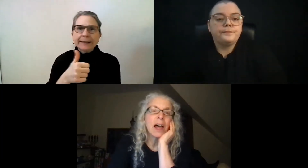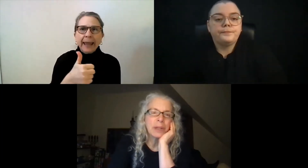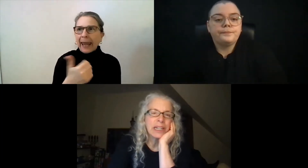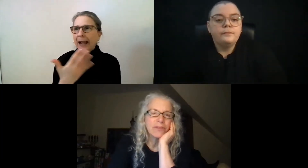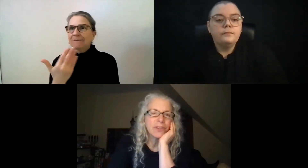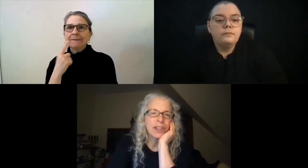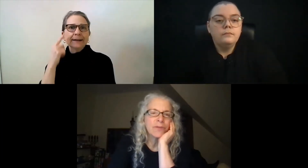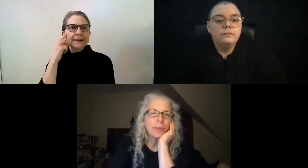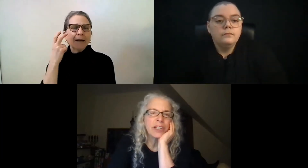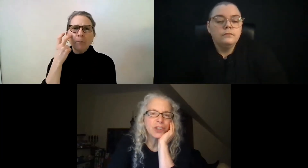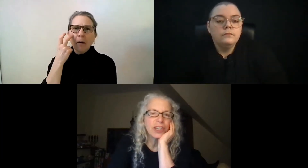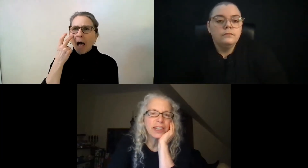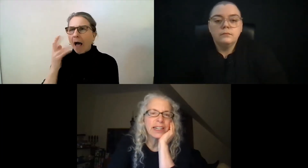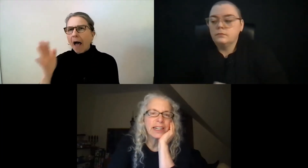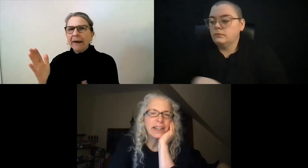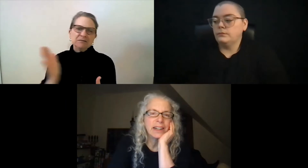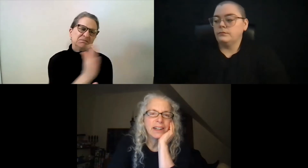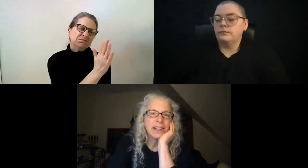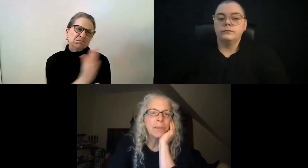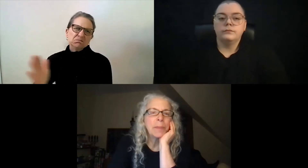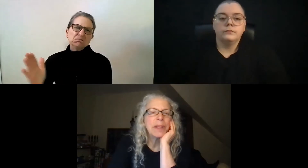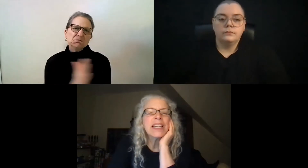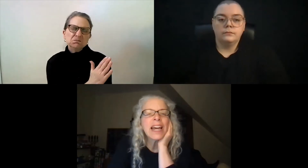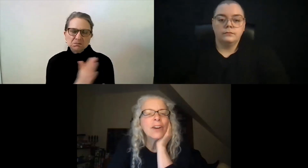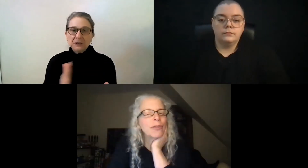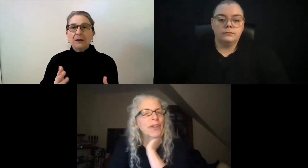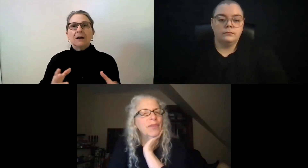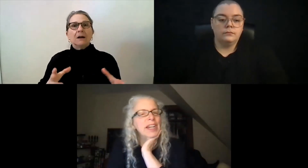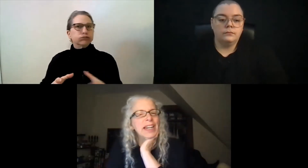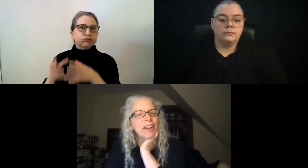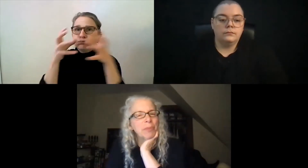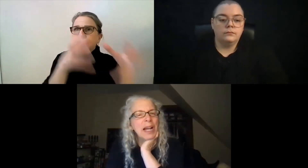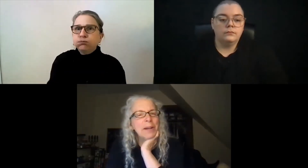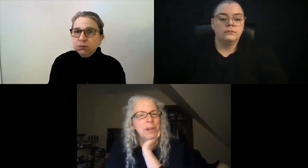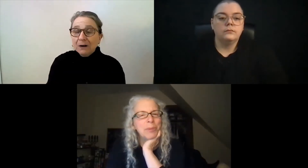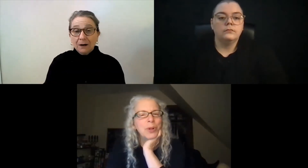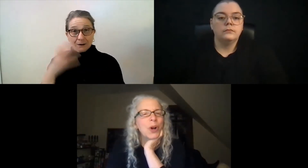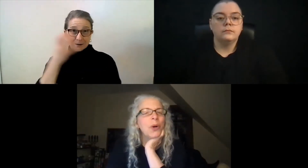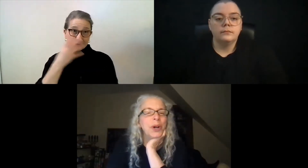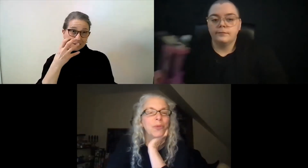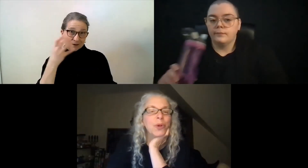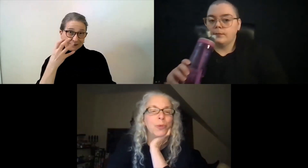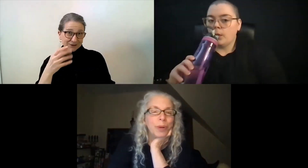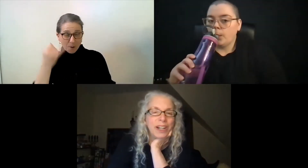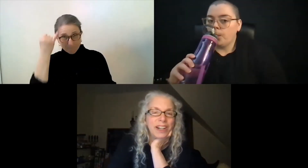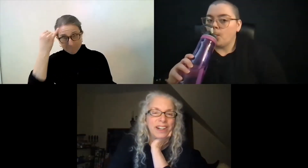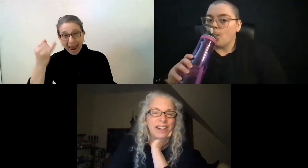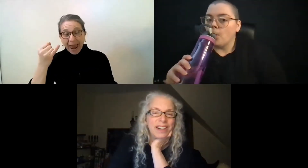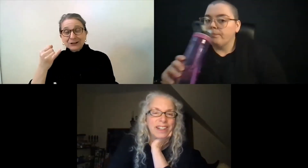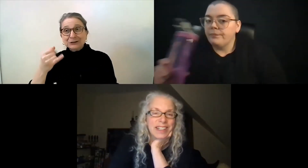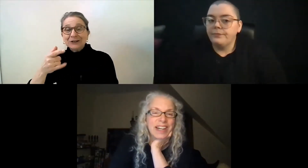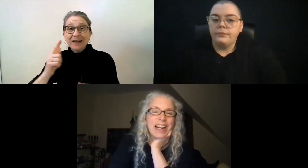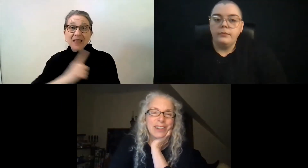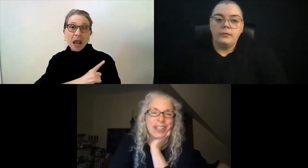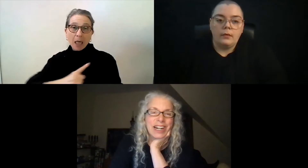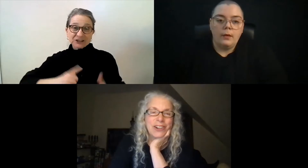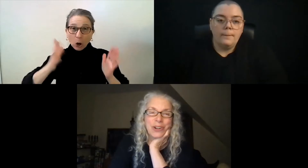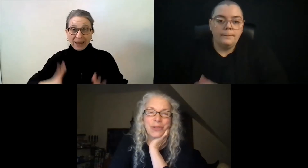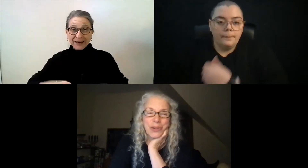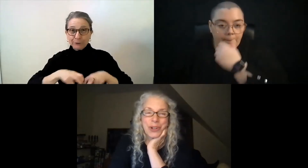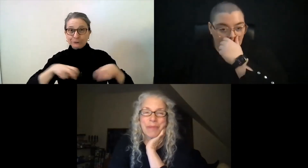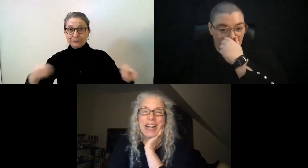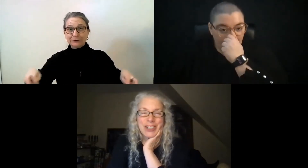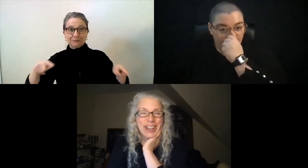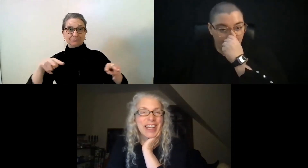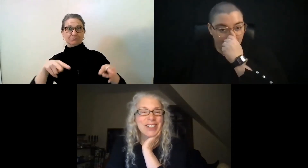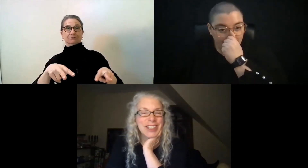lobbying for the information that they need. There might be 10 or 15 deaf-blind people who go in a group to the State House. And I don't